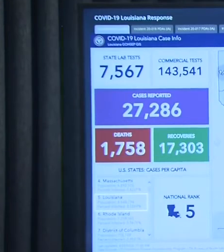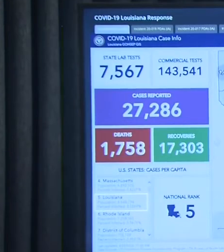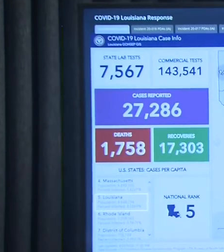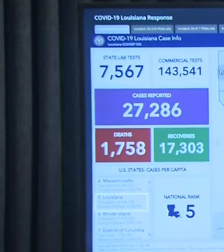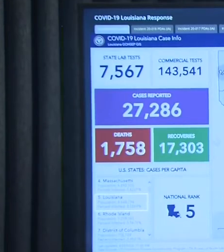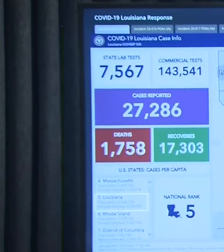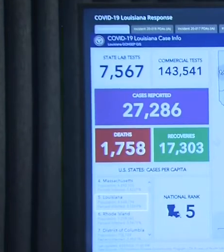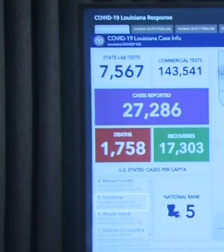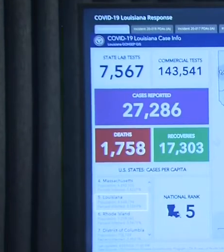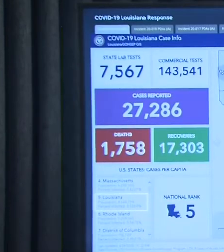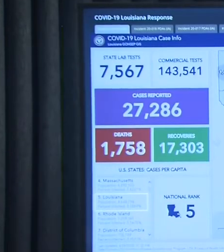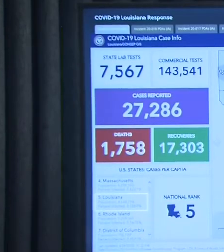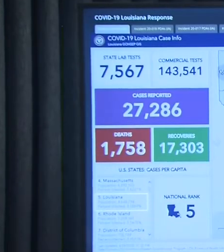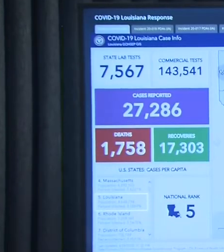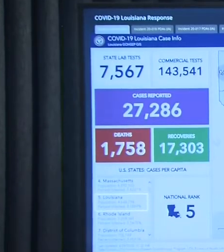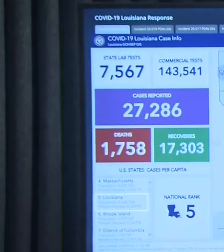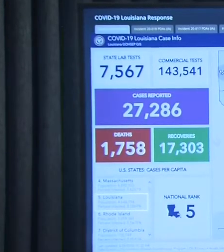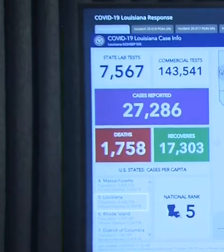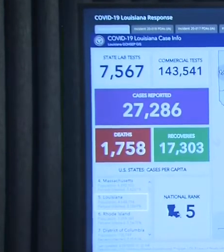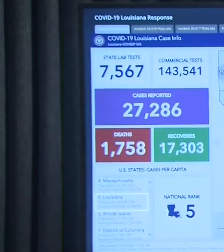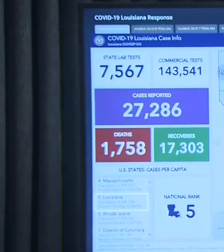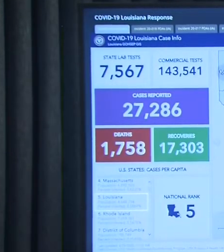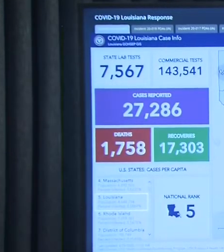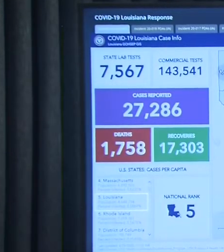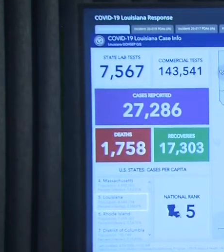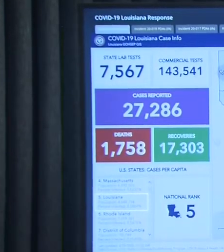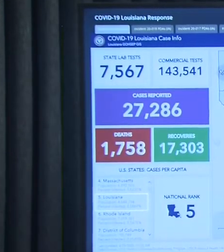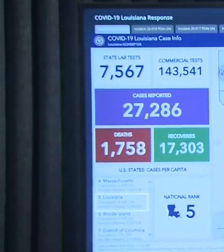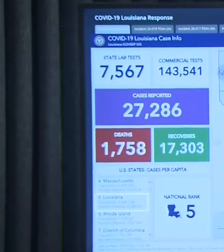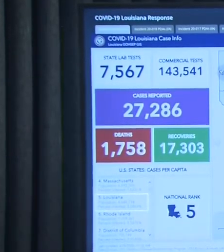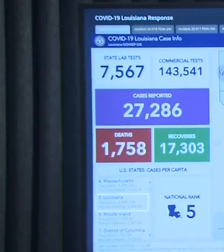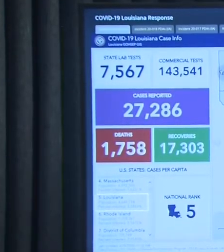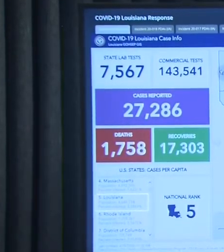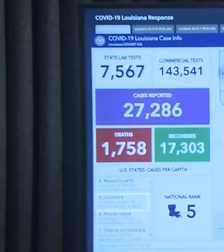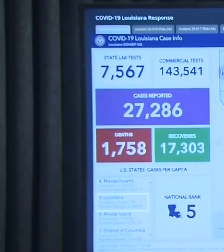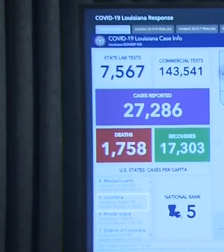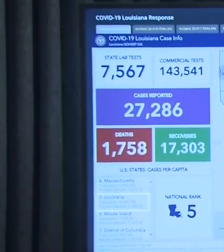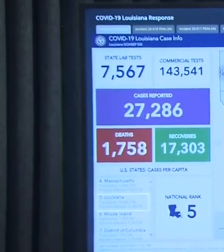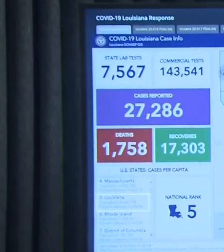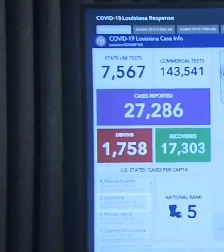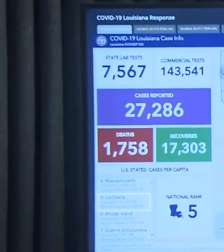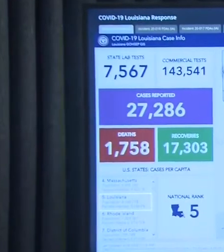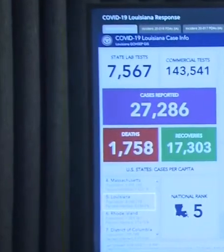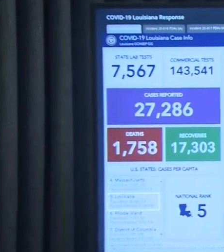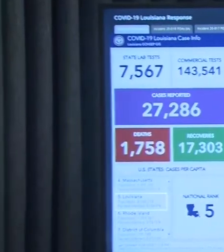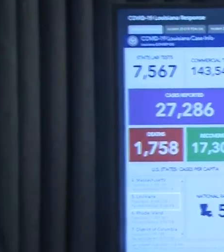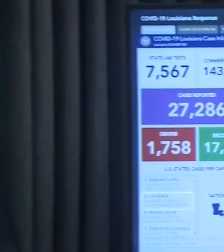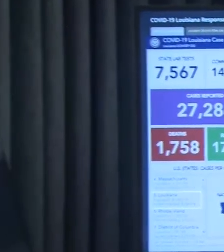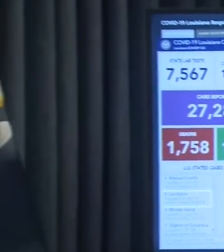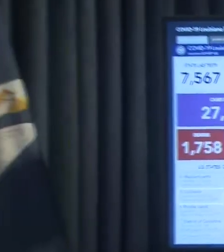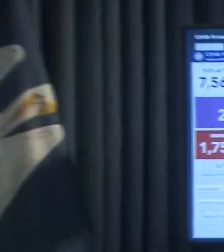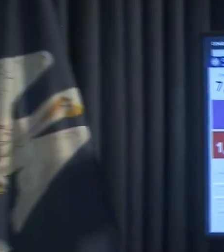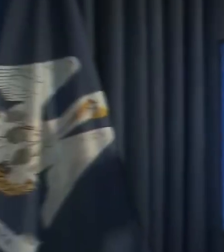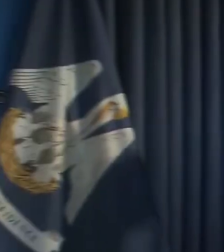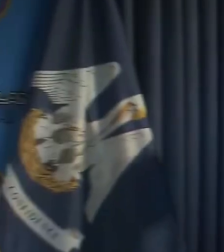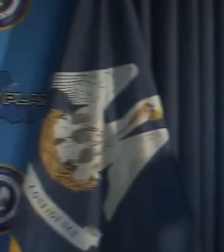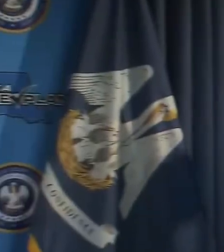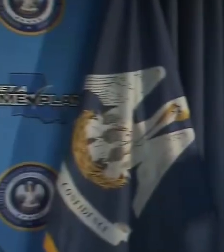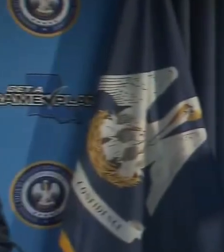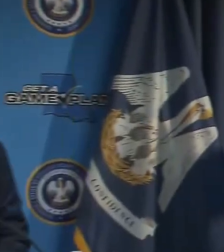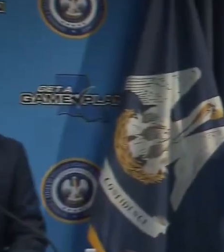you've been hearing me report similar numbers for a long time now, and I don't want anybody to think that